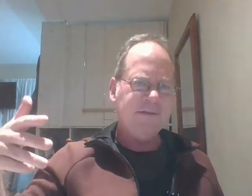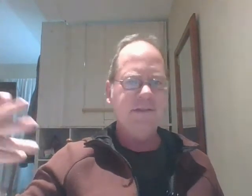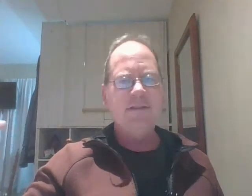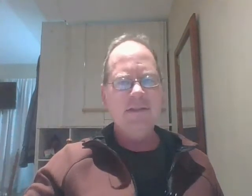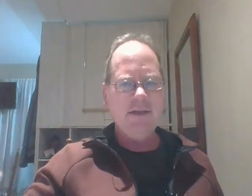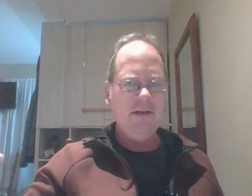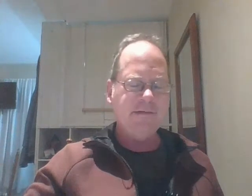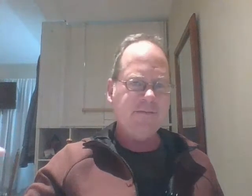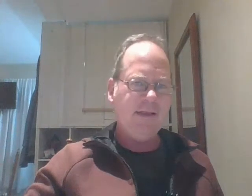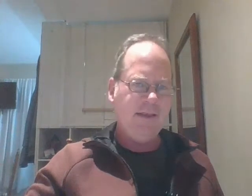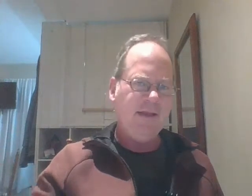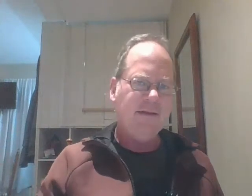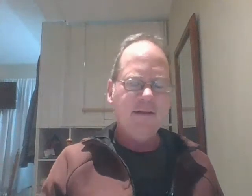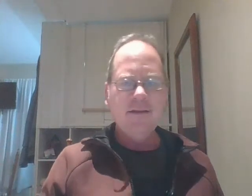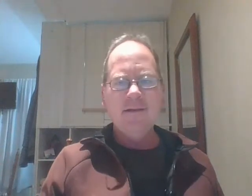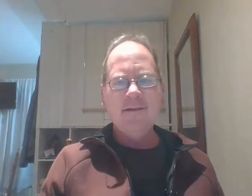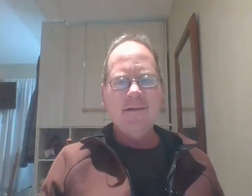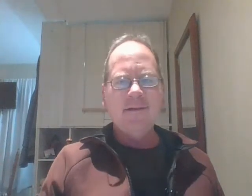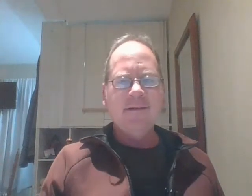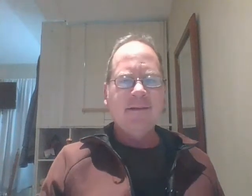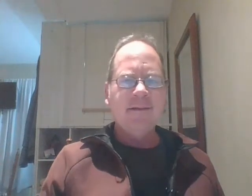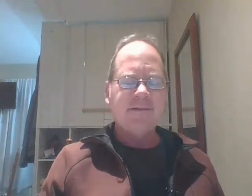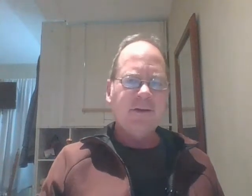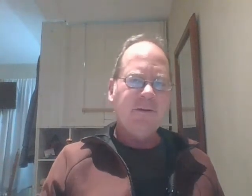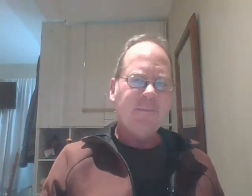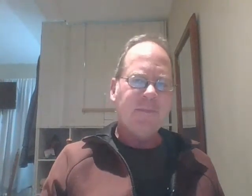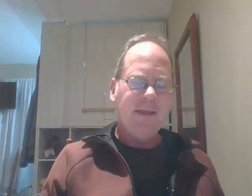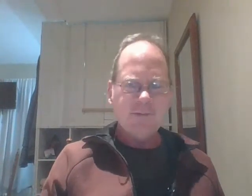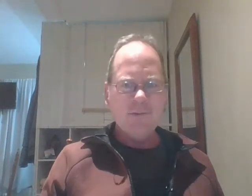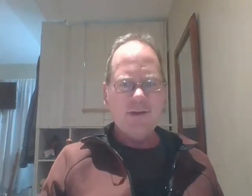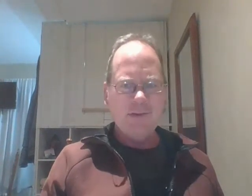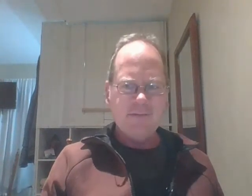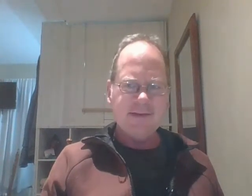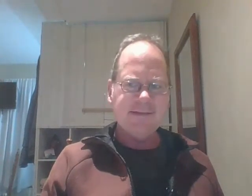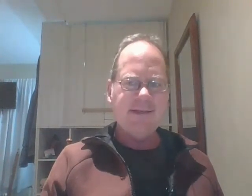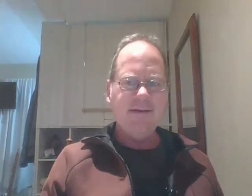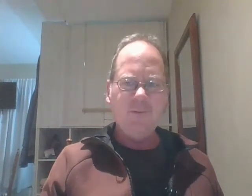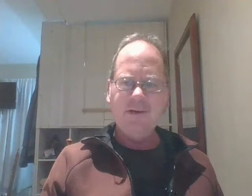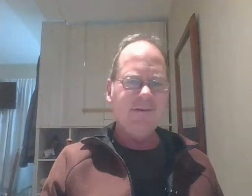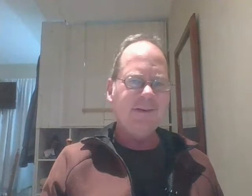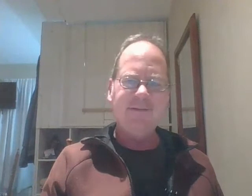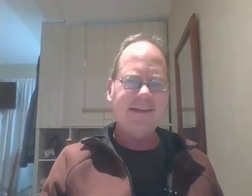and stuff like that so it was really really fascinating really really fascinating